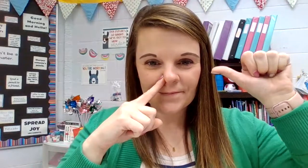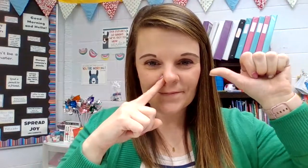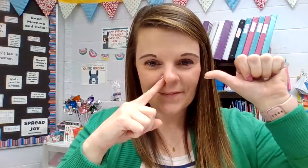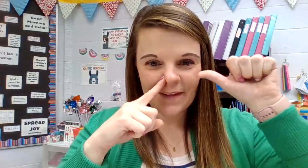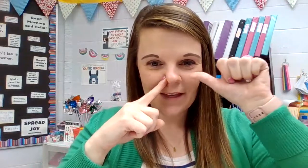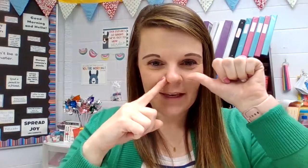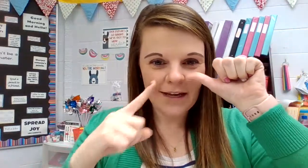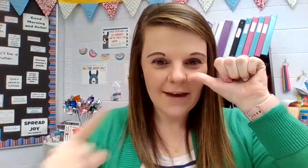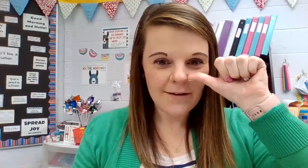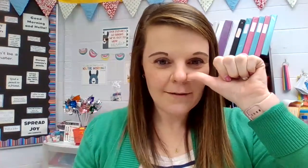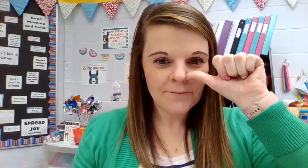Inhale.